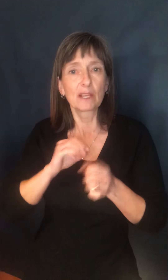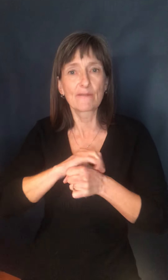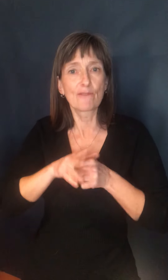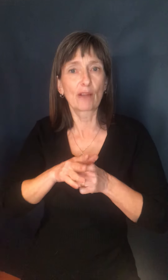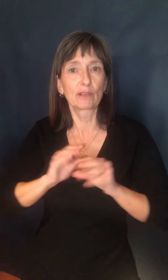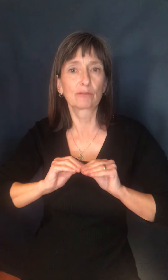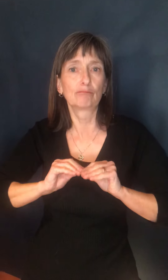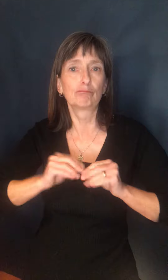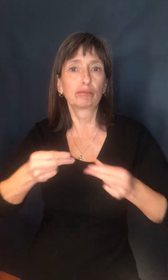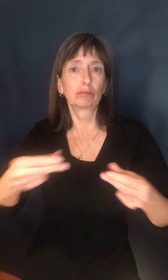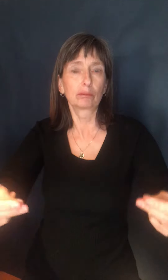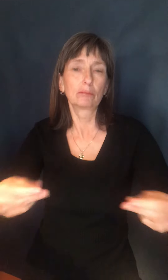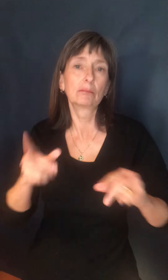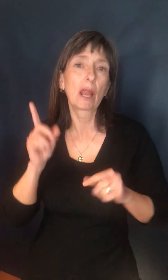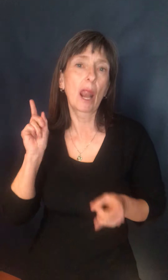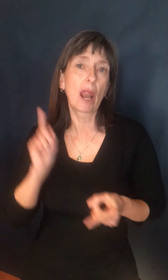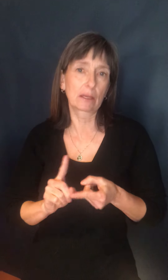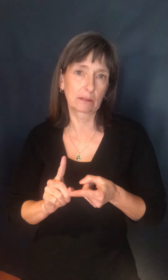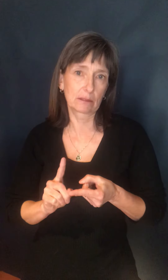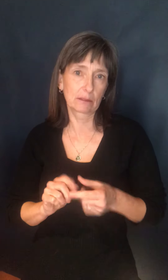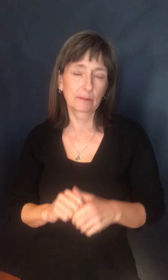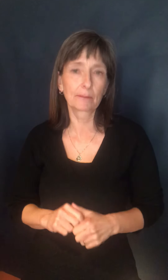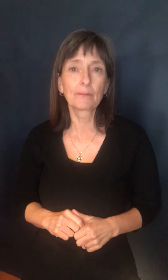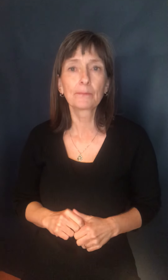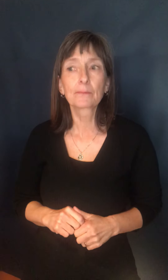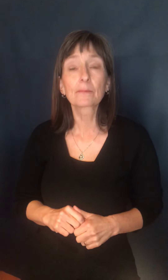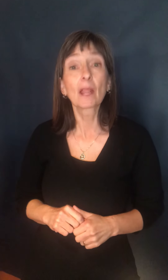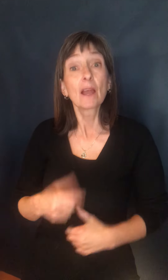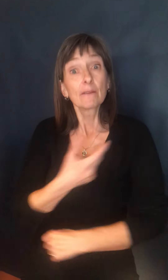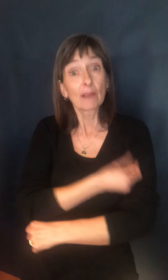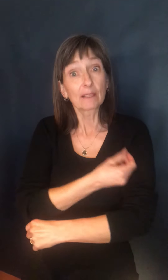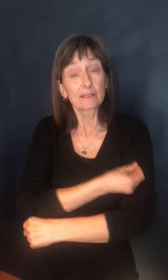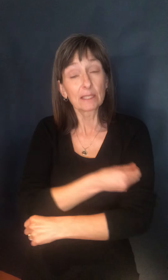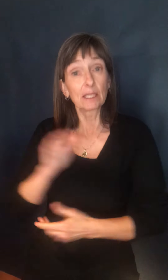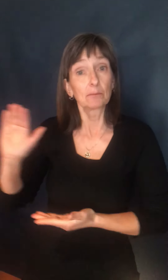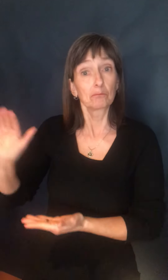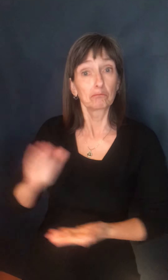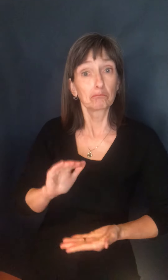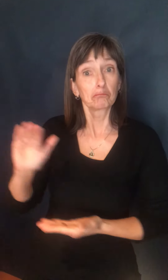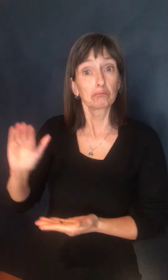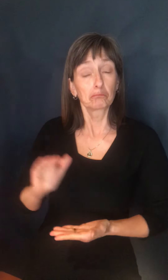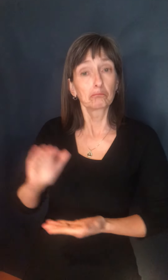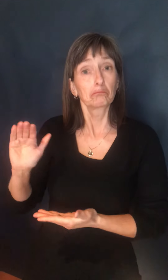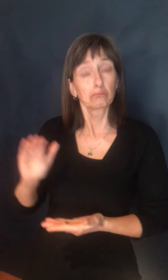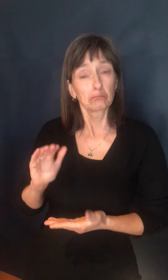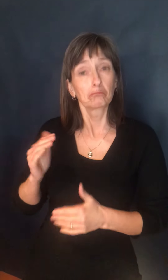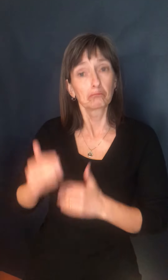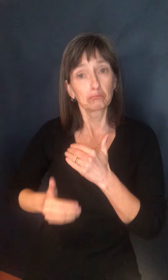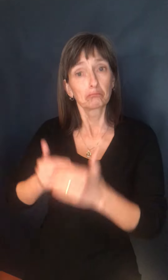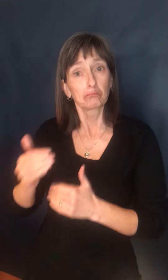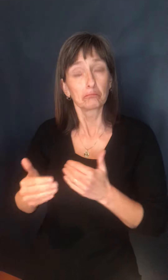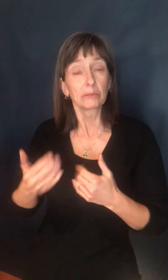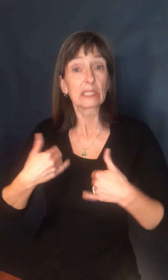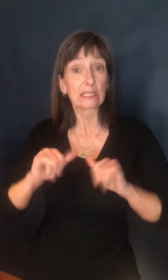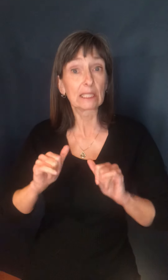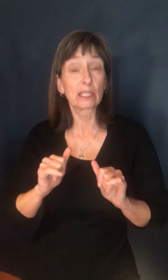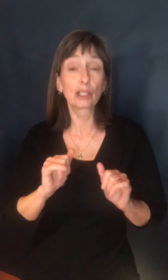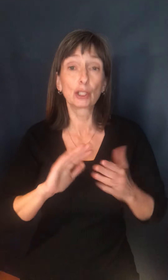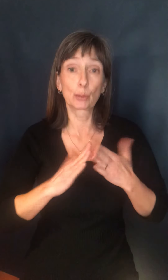far and as fast. Our shipments of vaccine continue to be rapidly administered by regional health authorities and over 53,000